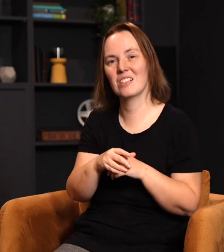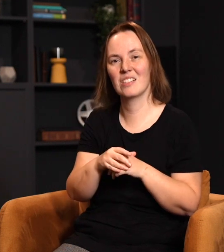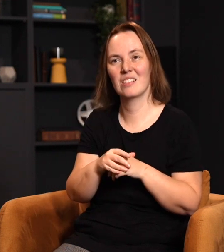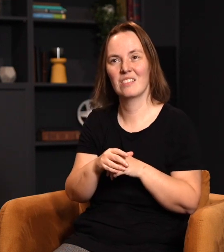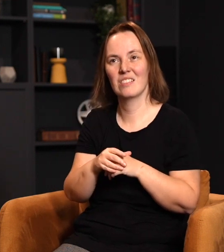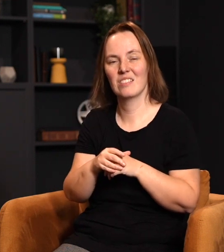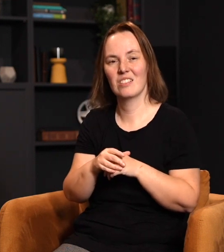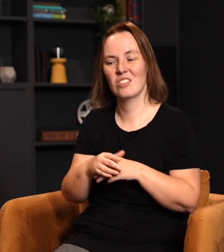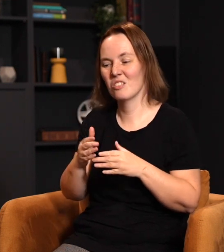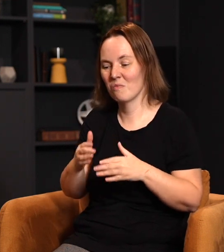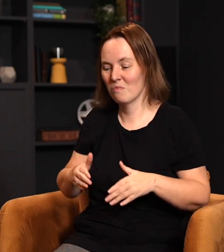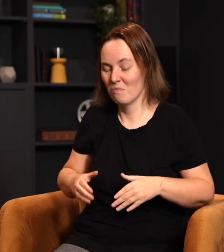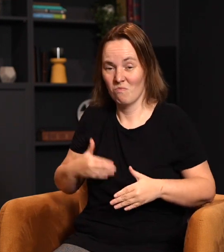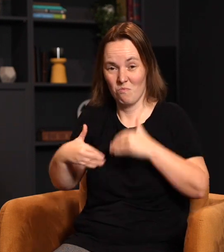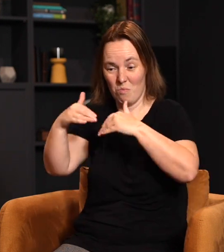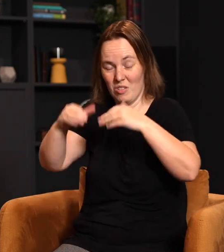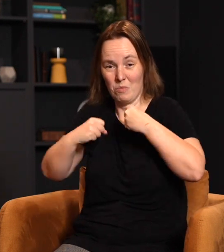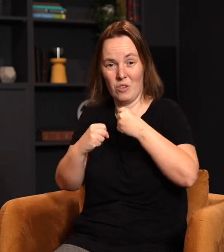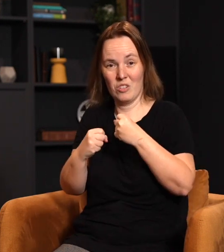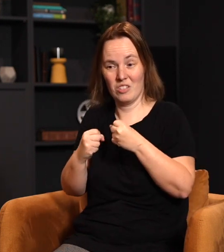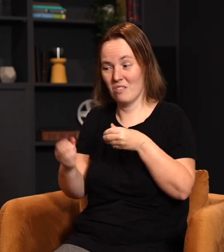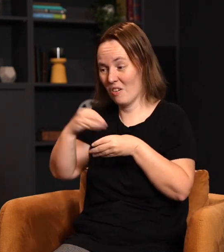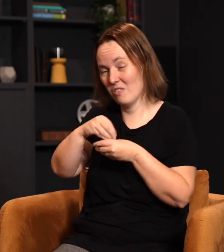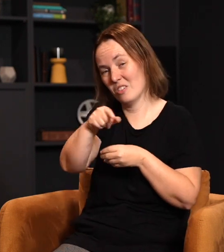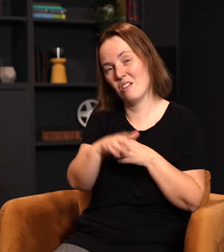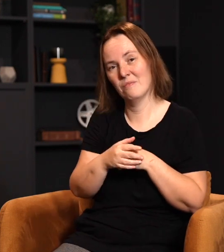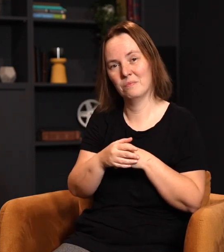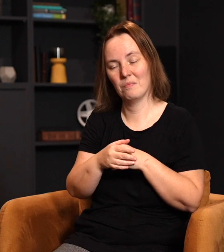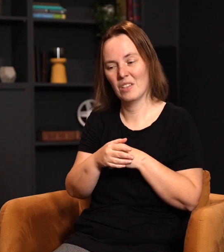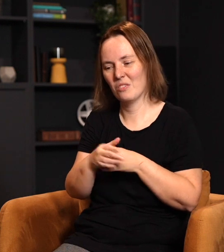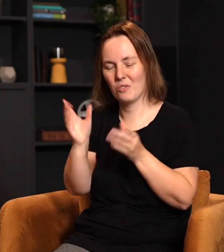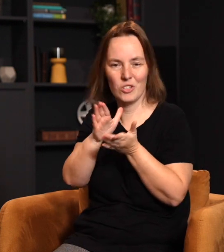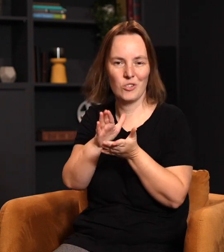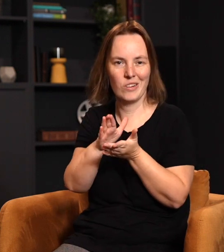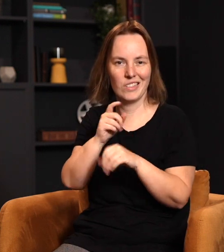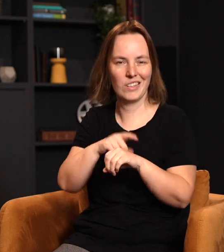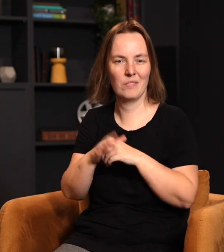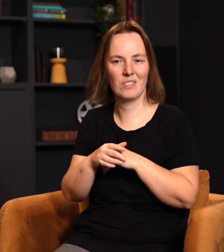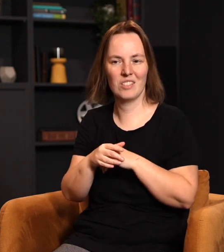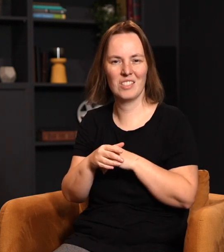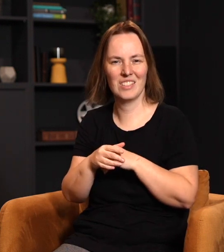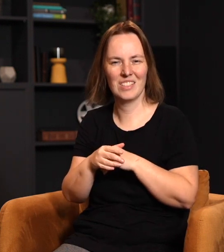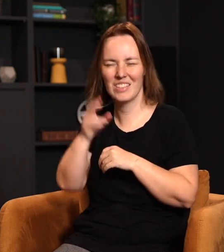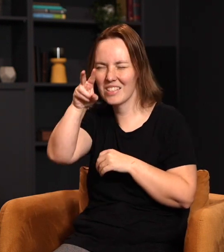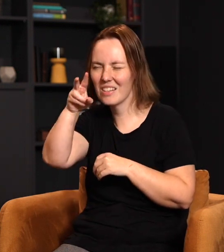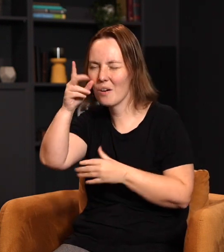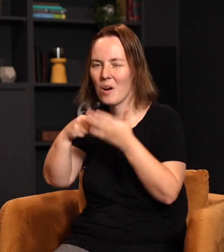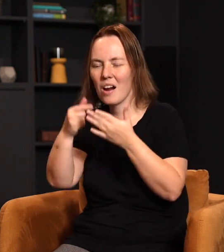up a little bit and get exposed a little bit, build some courage, then just involve yourself in some of these things even for a short period of time just to get a taste and just to see what